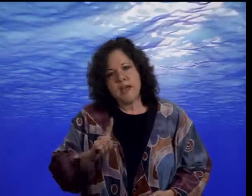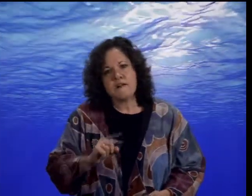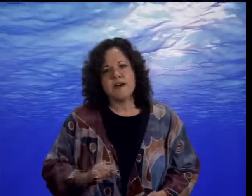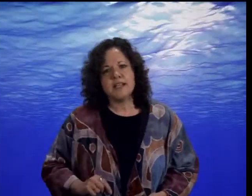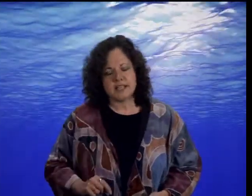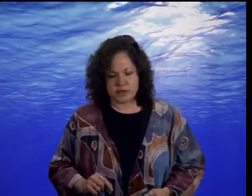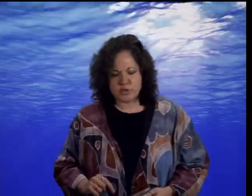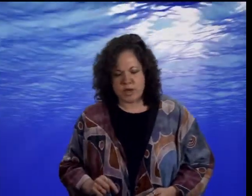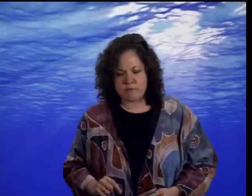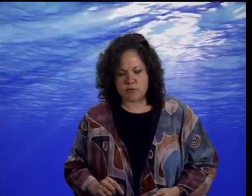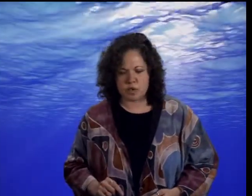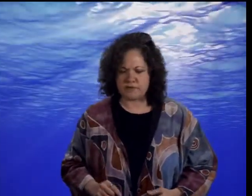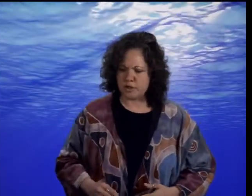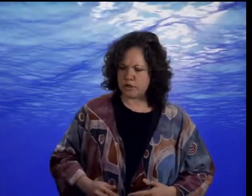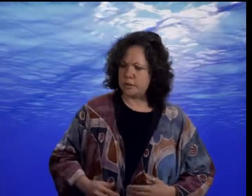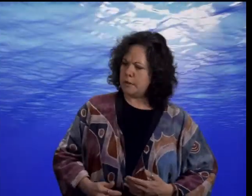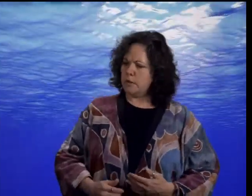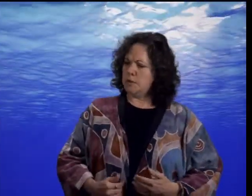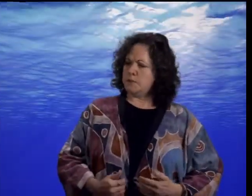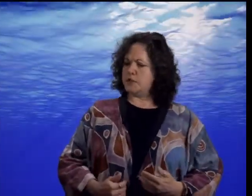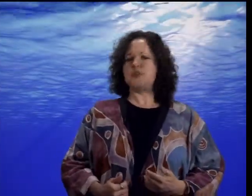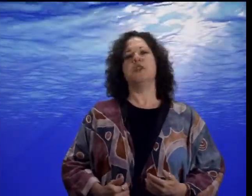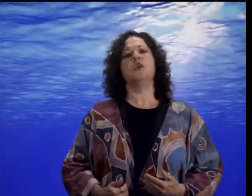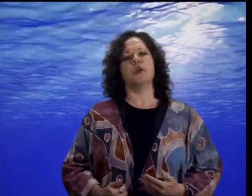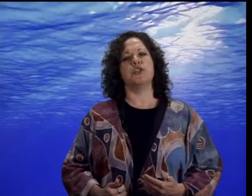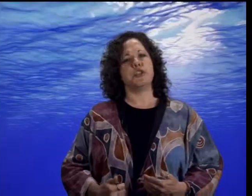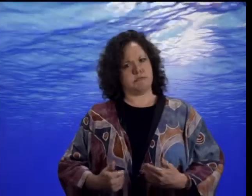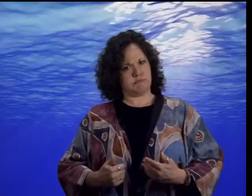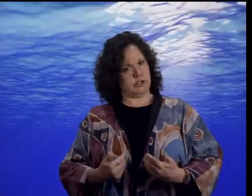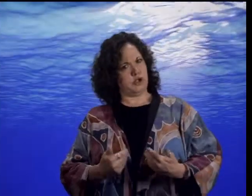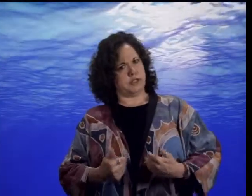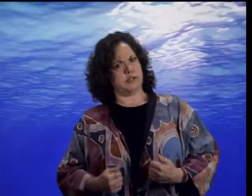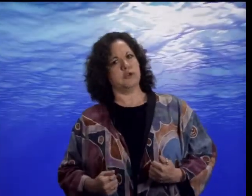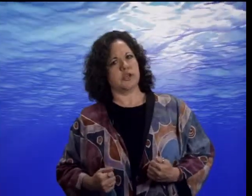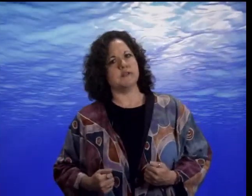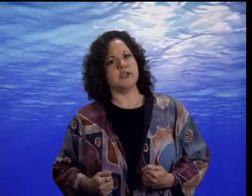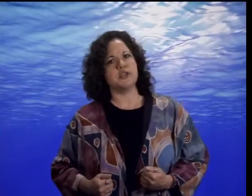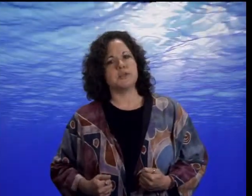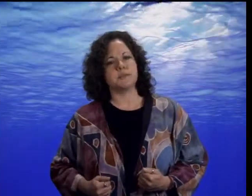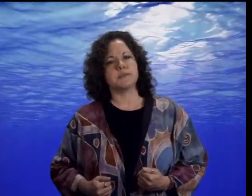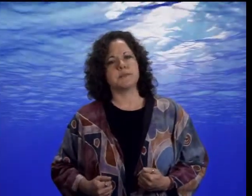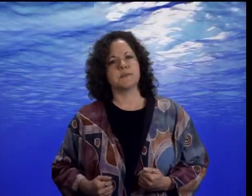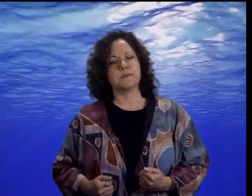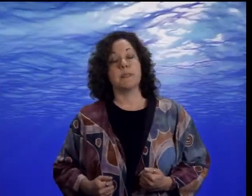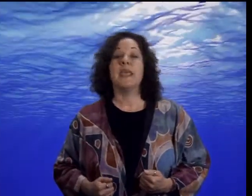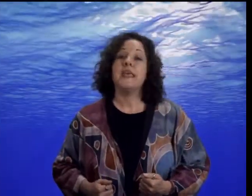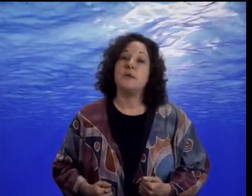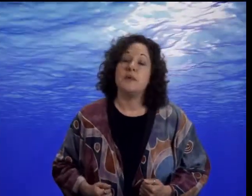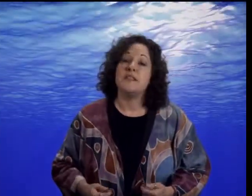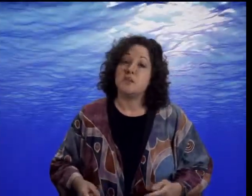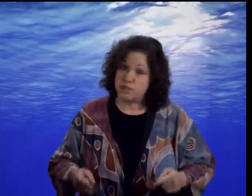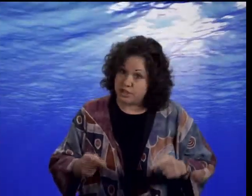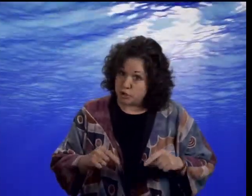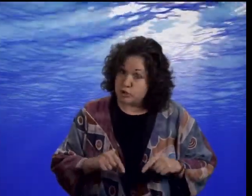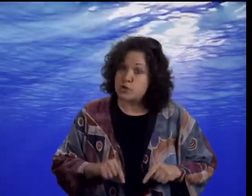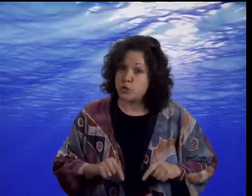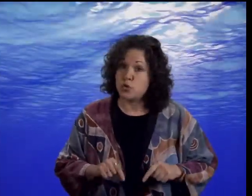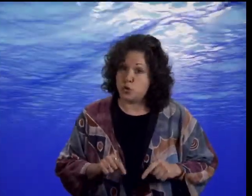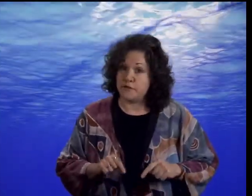Finally, there swam forward a very distinguished and learned-looking fish. He had been in this particular school of